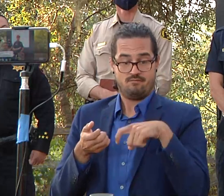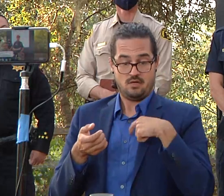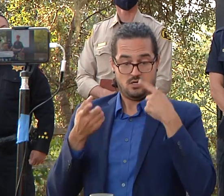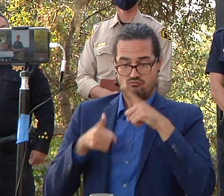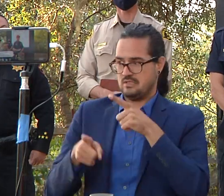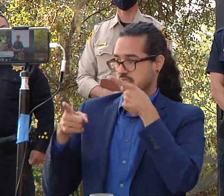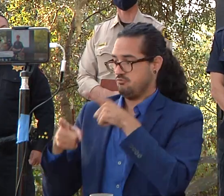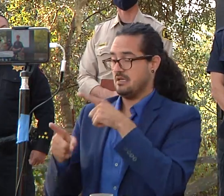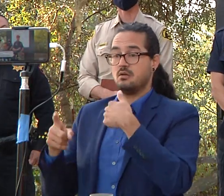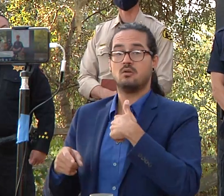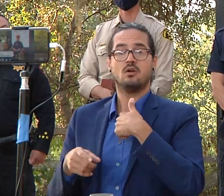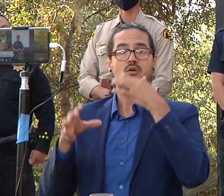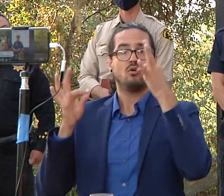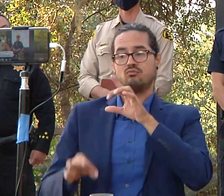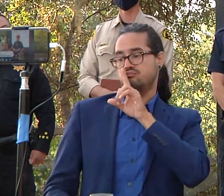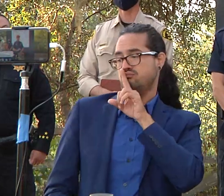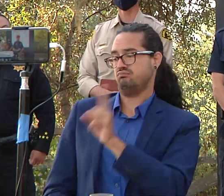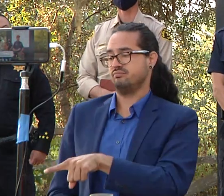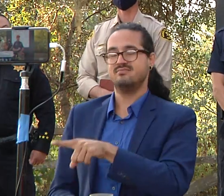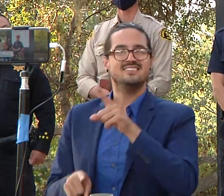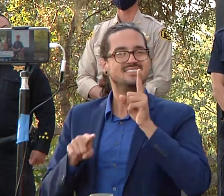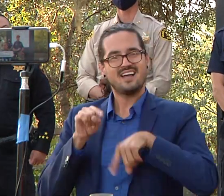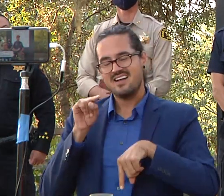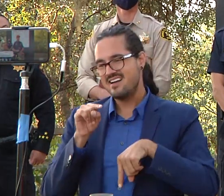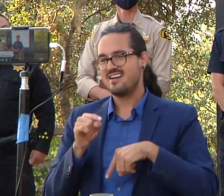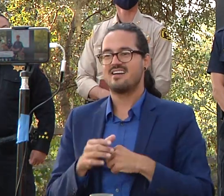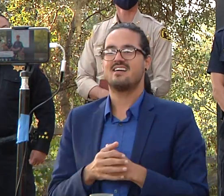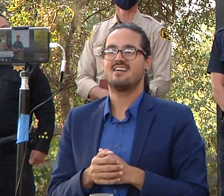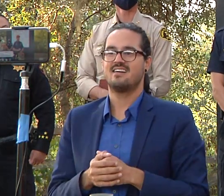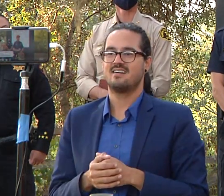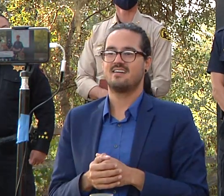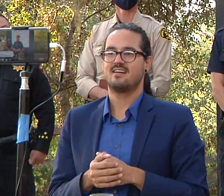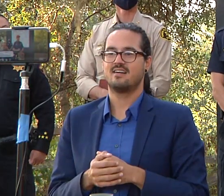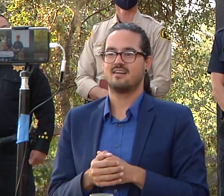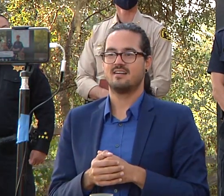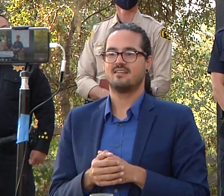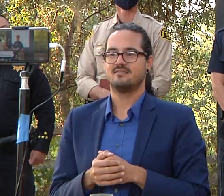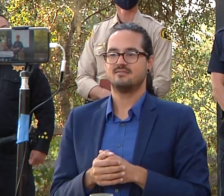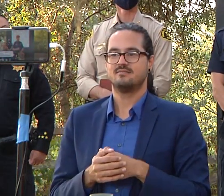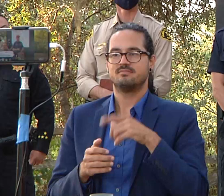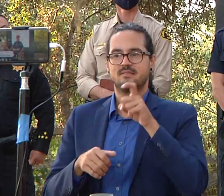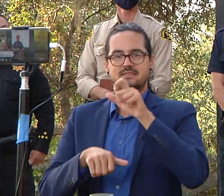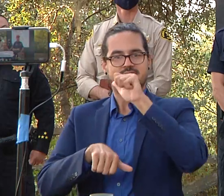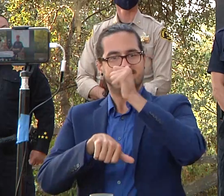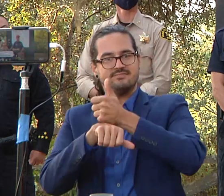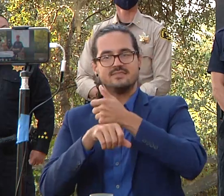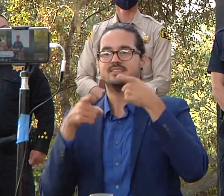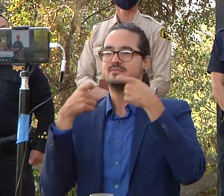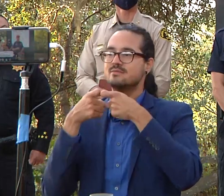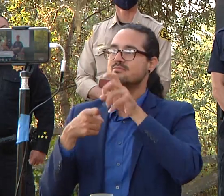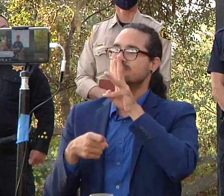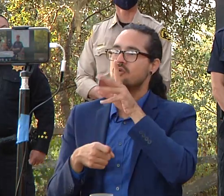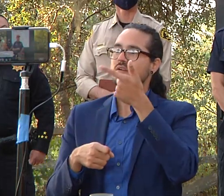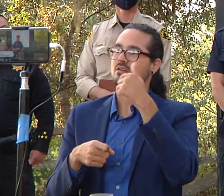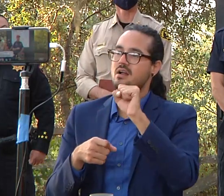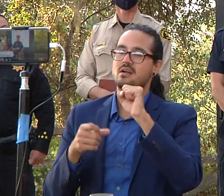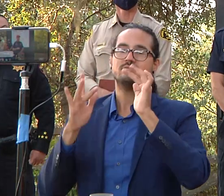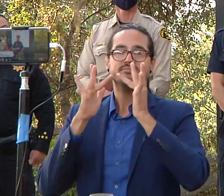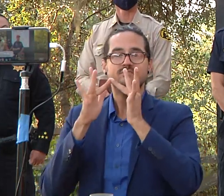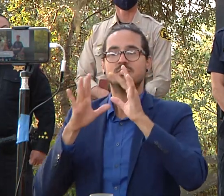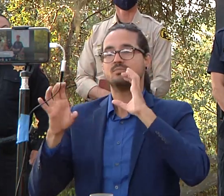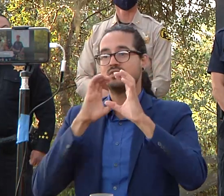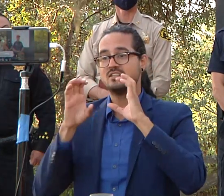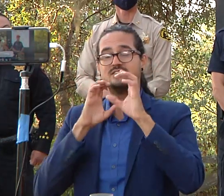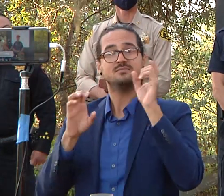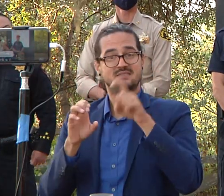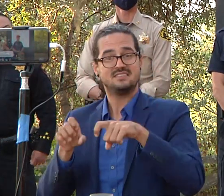their infrastructure is there the utilities are in place and so forth so when a person returns home it's not only safe but they also have all the